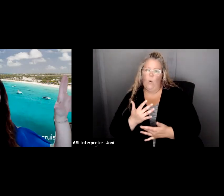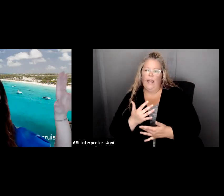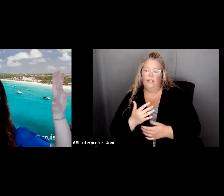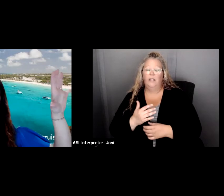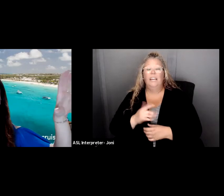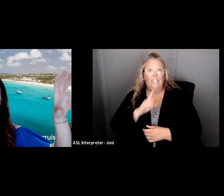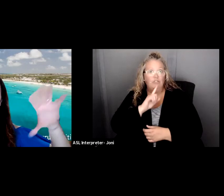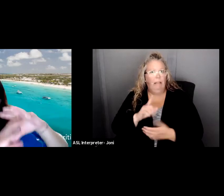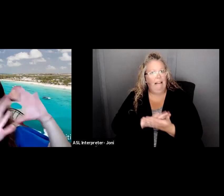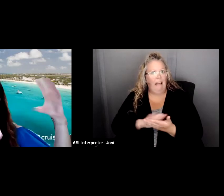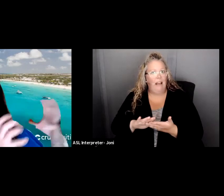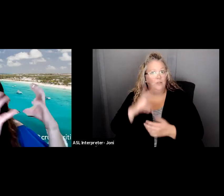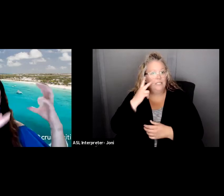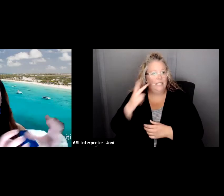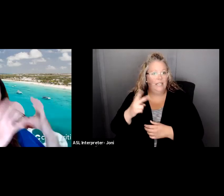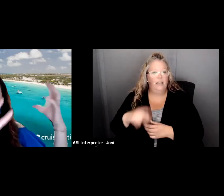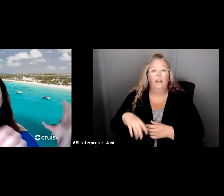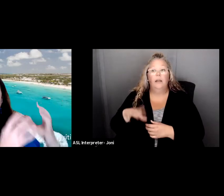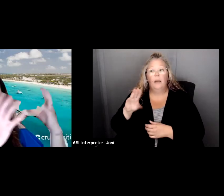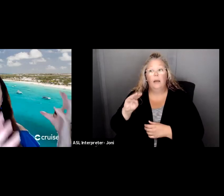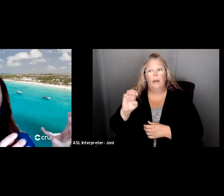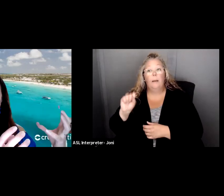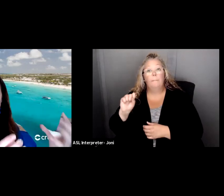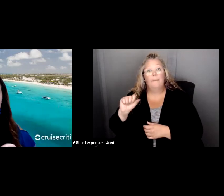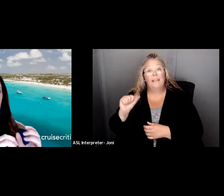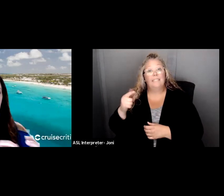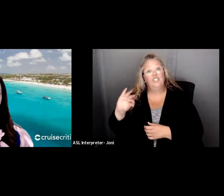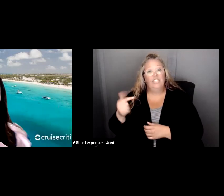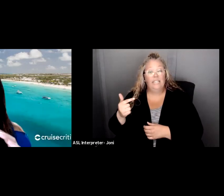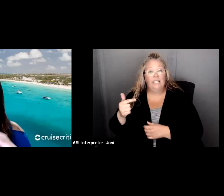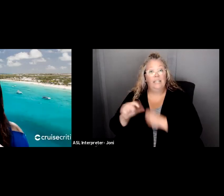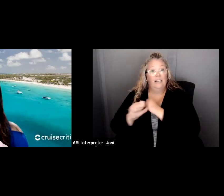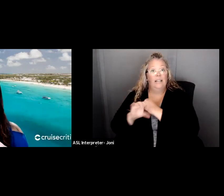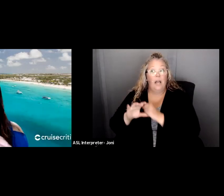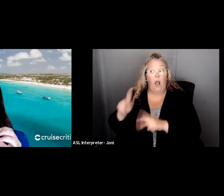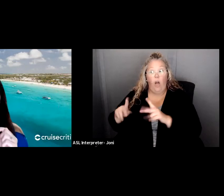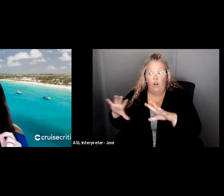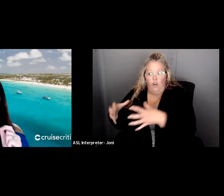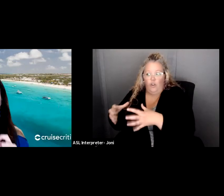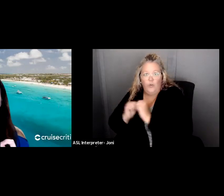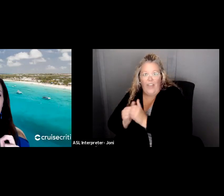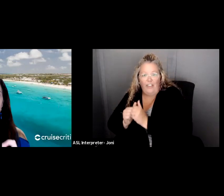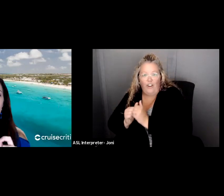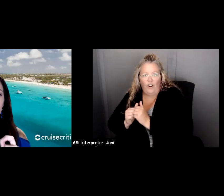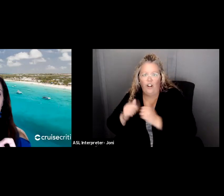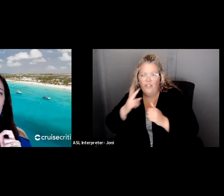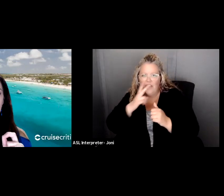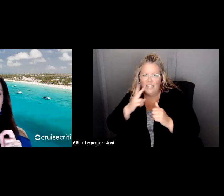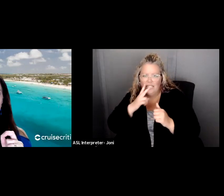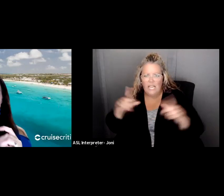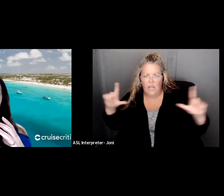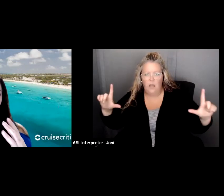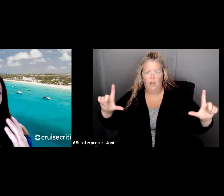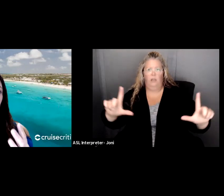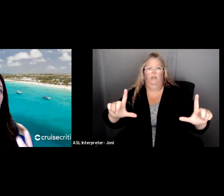you have messaging, everybody's together. They see the macro, then they go to stakeholders and they're concerned about their group,